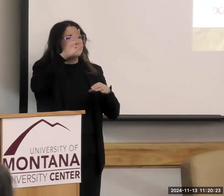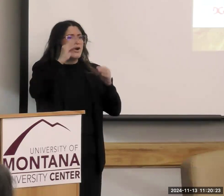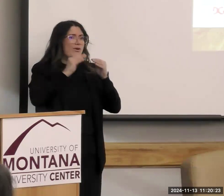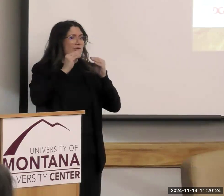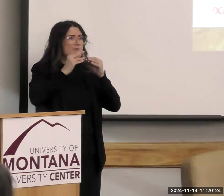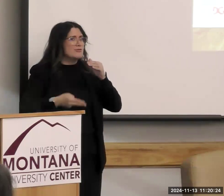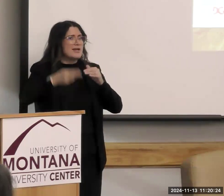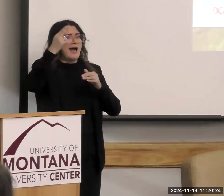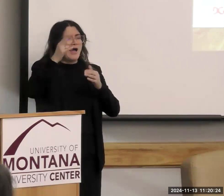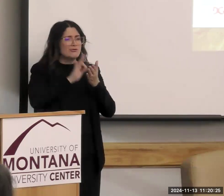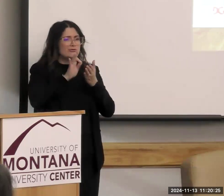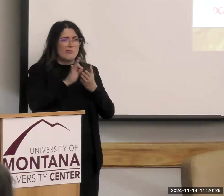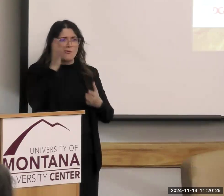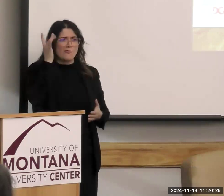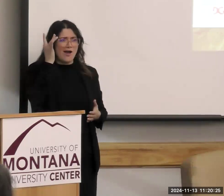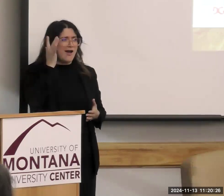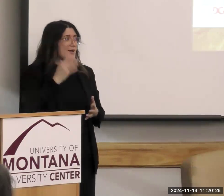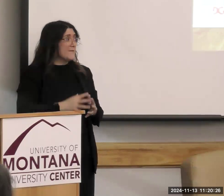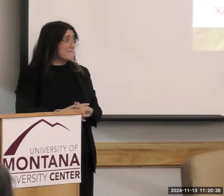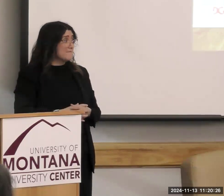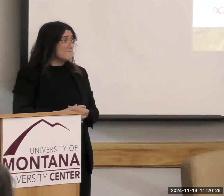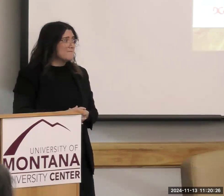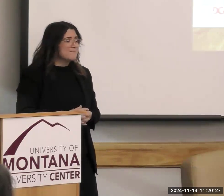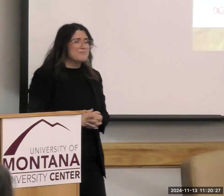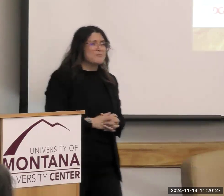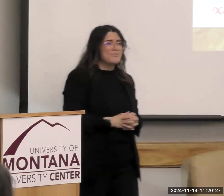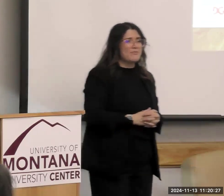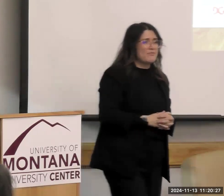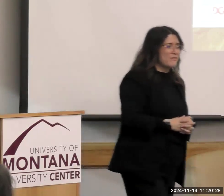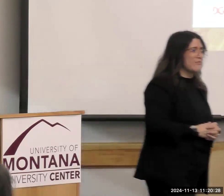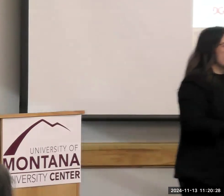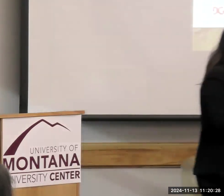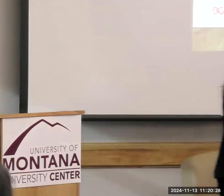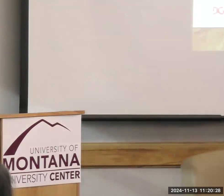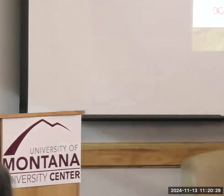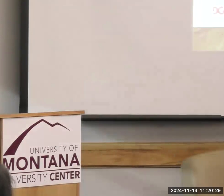they're still only at 63? Why do they eat better than the rest of the population?